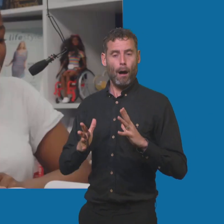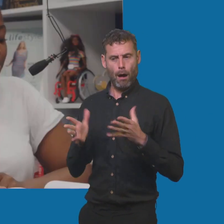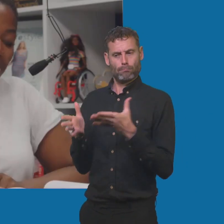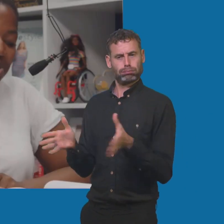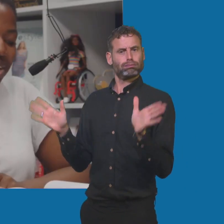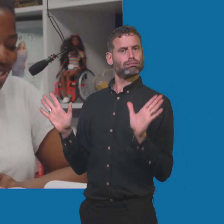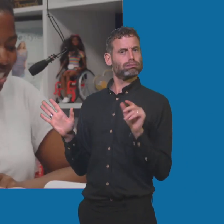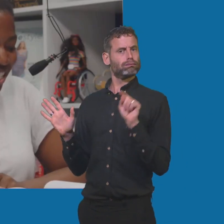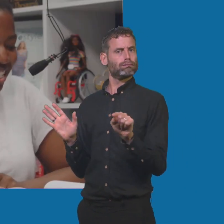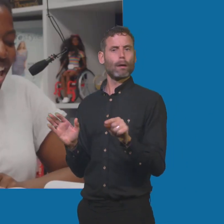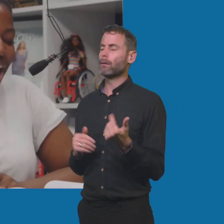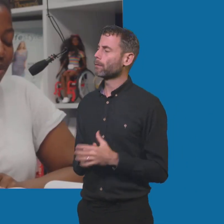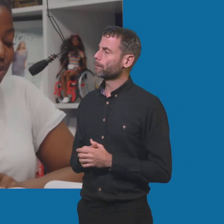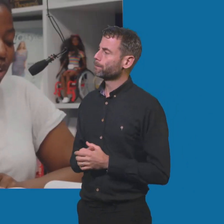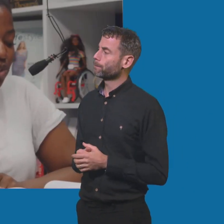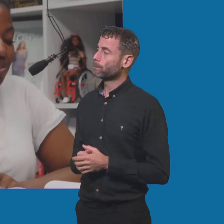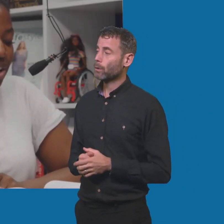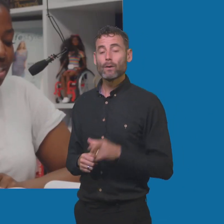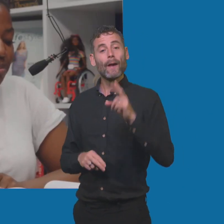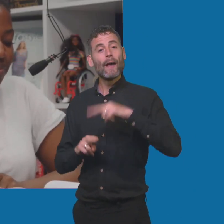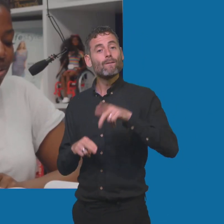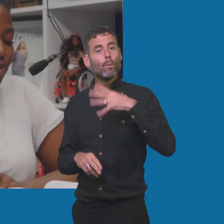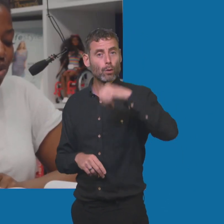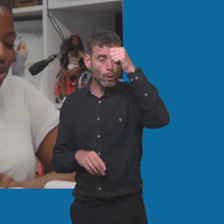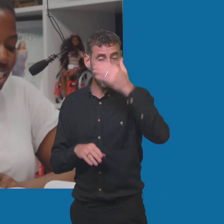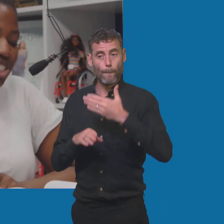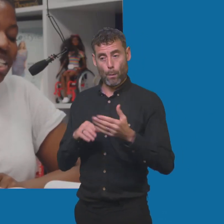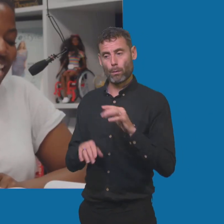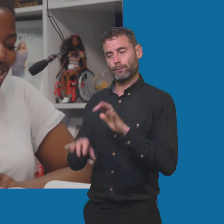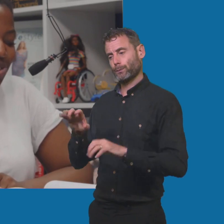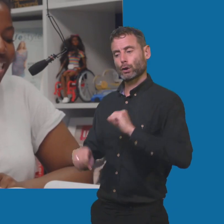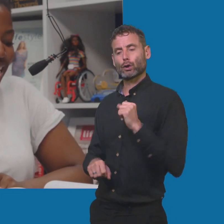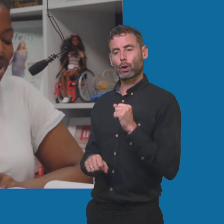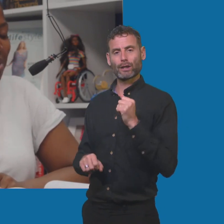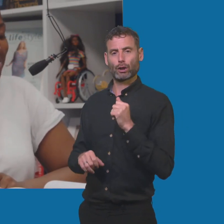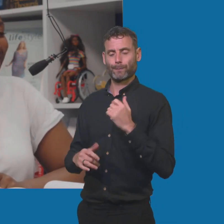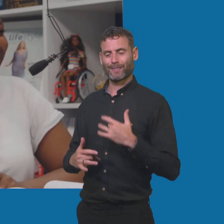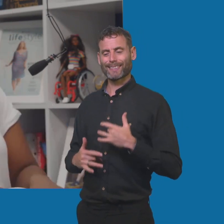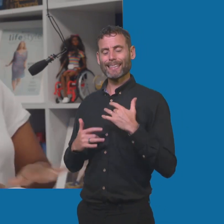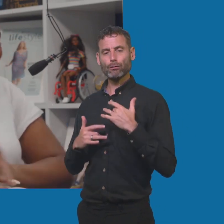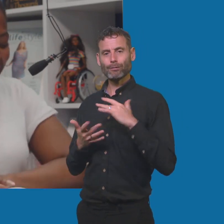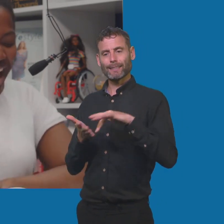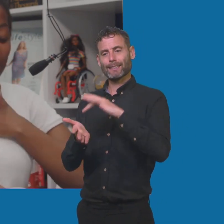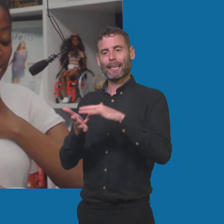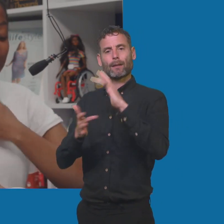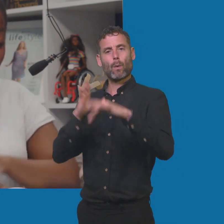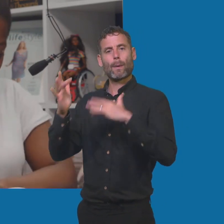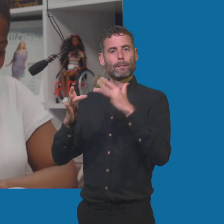So for those who are interested, a full glossary of signs can be found on the Scottish Sensory Centre website. So on to our second